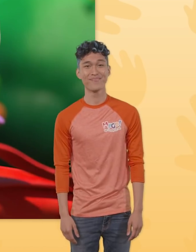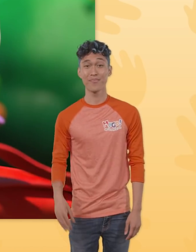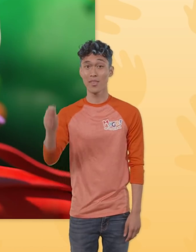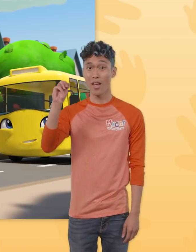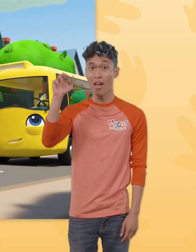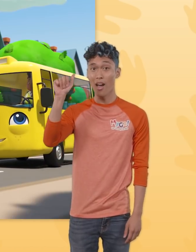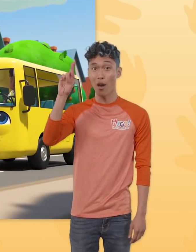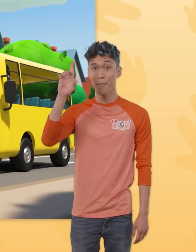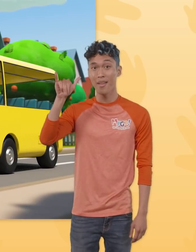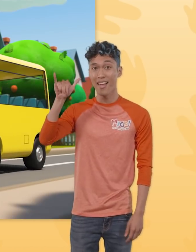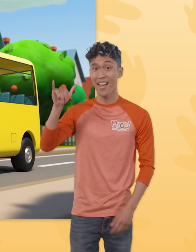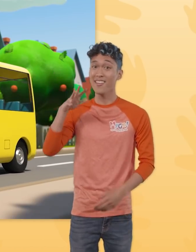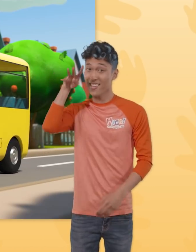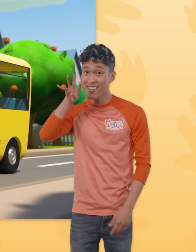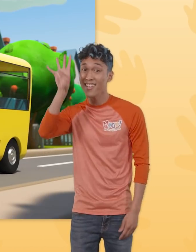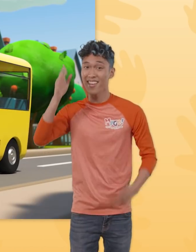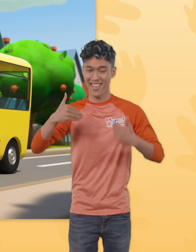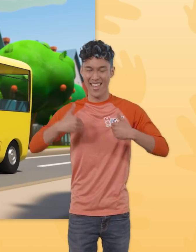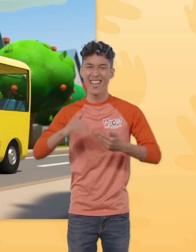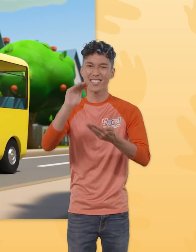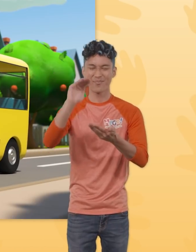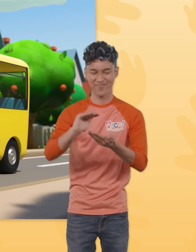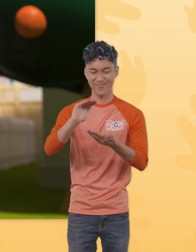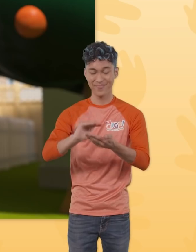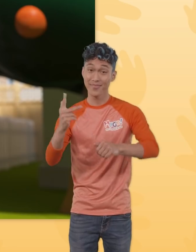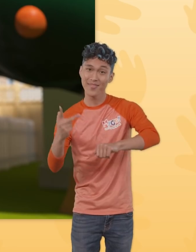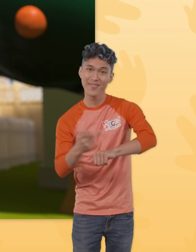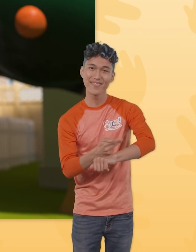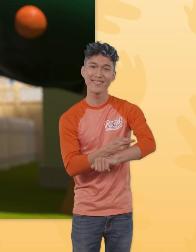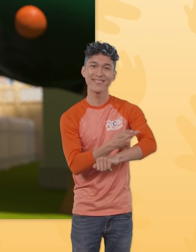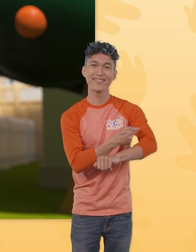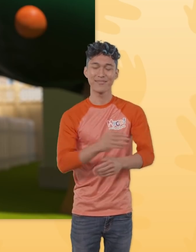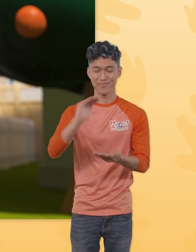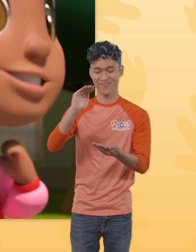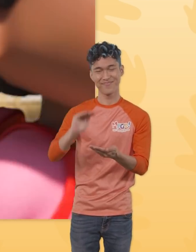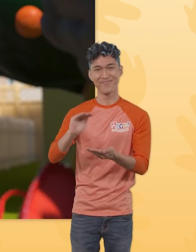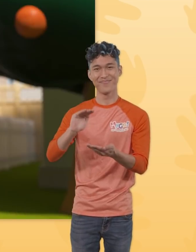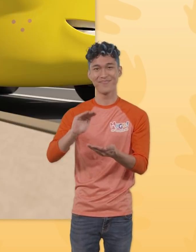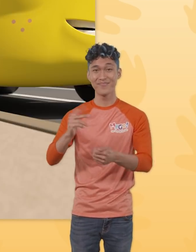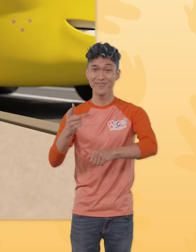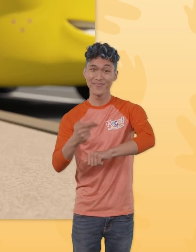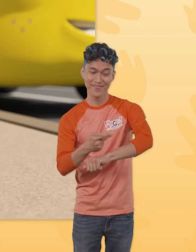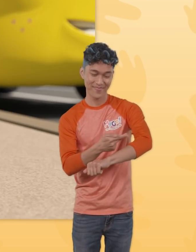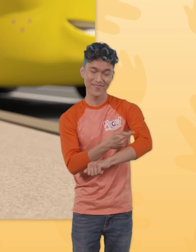Mary had a little lamb Little lamb,